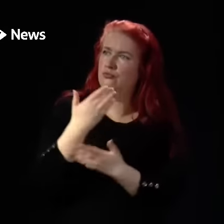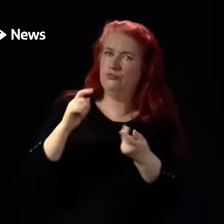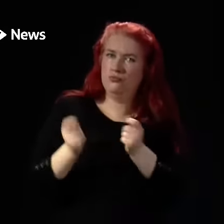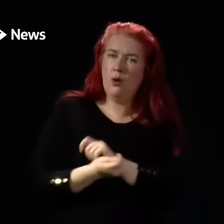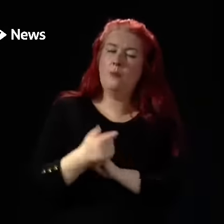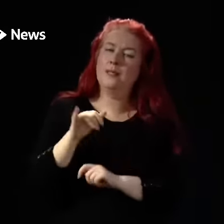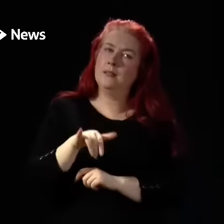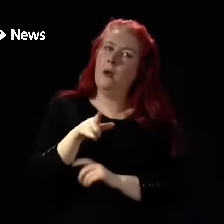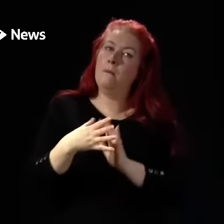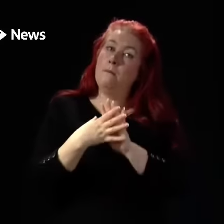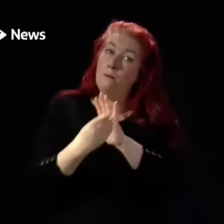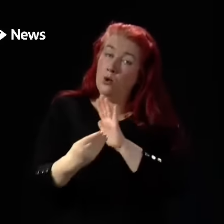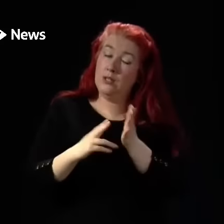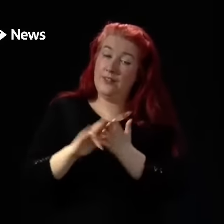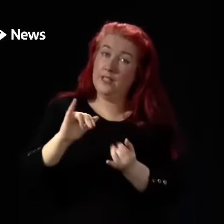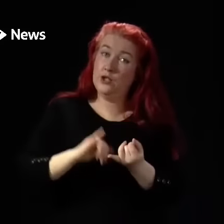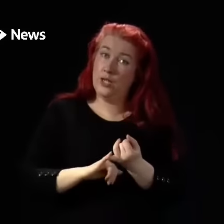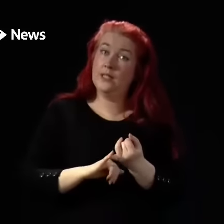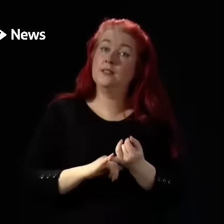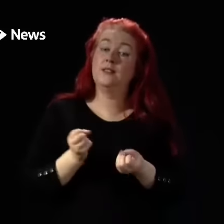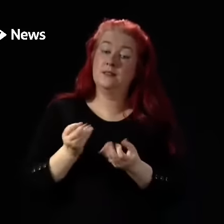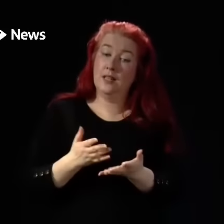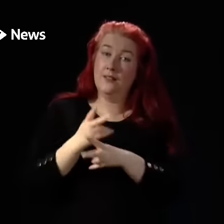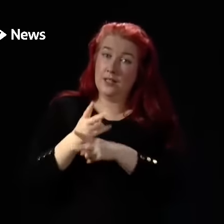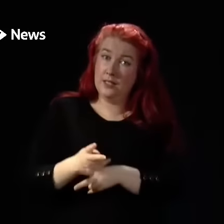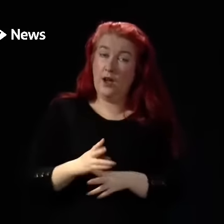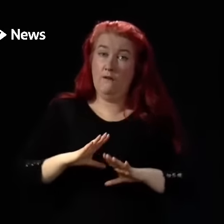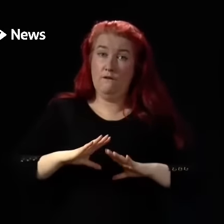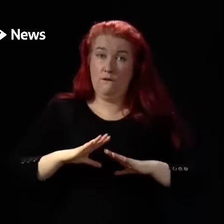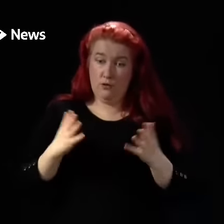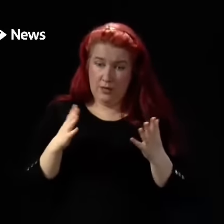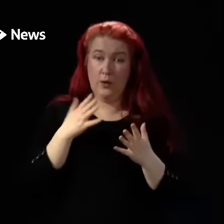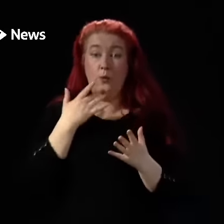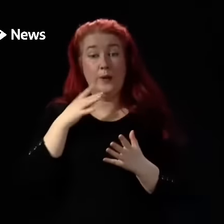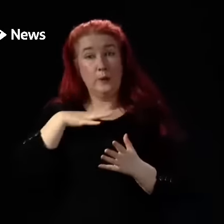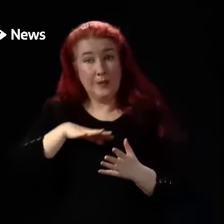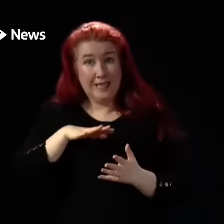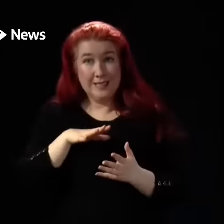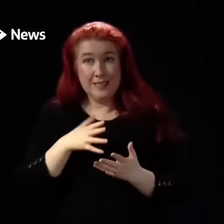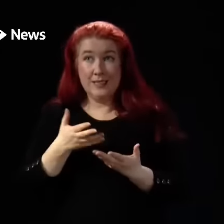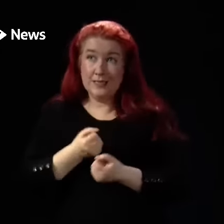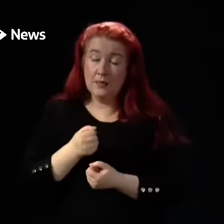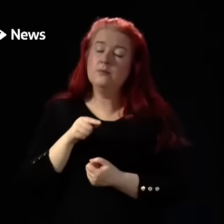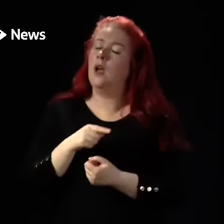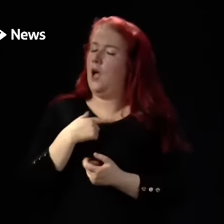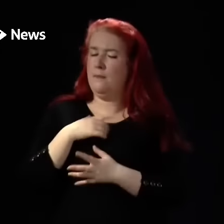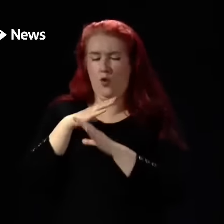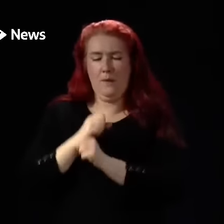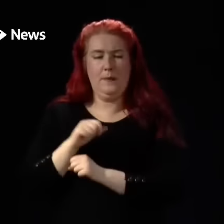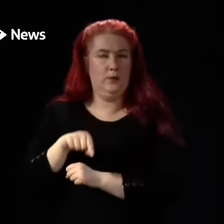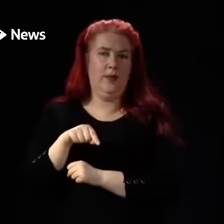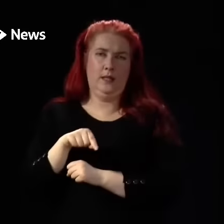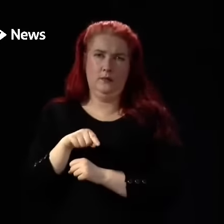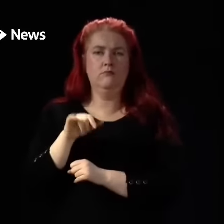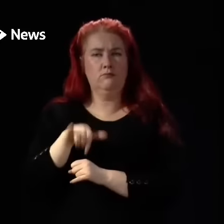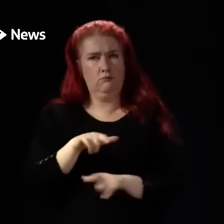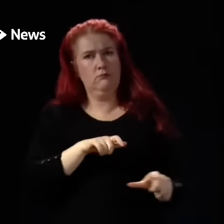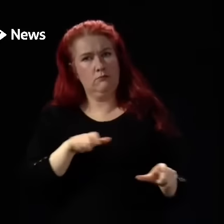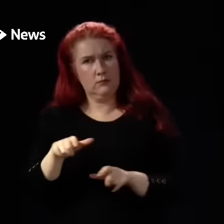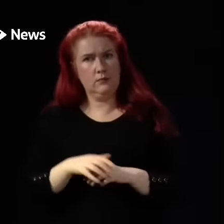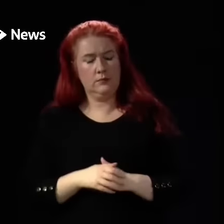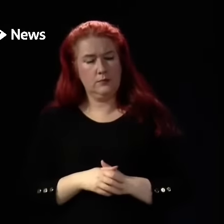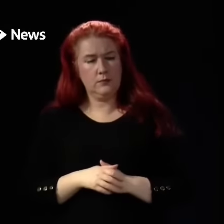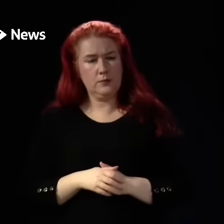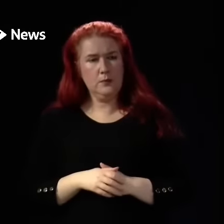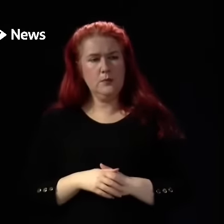of delivering carefree at the point of need is one that I am 100% committed to, and I think the public are too. I reference